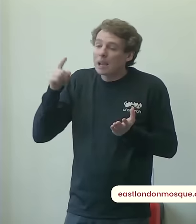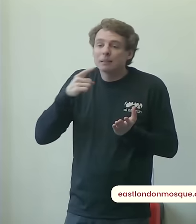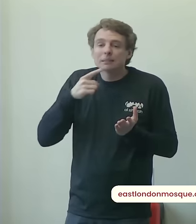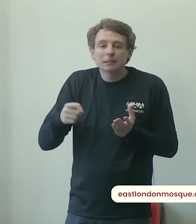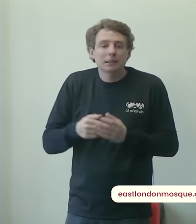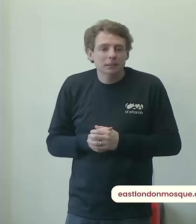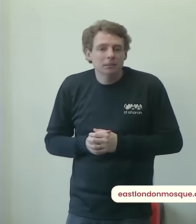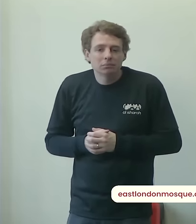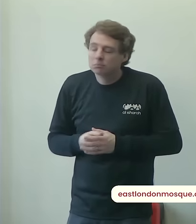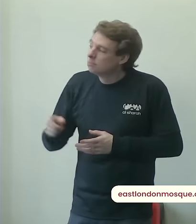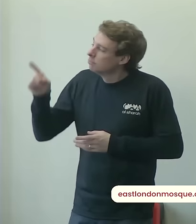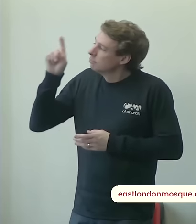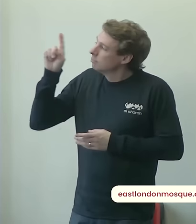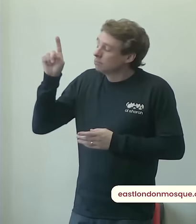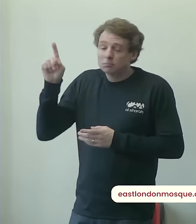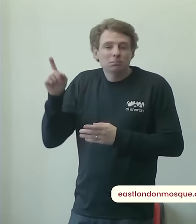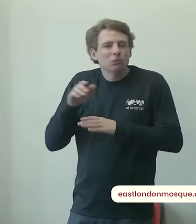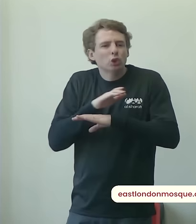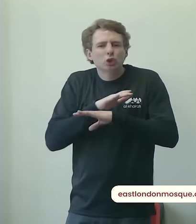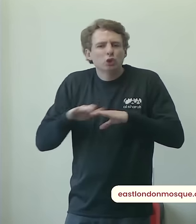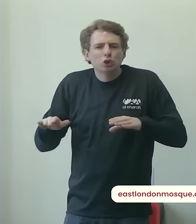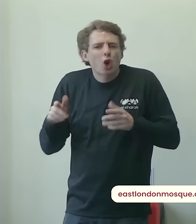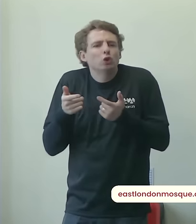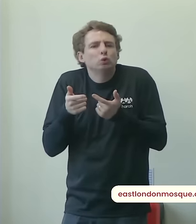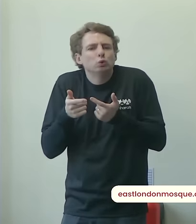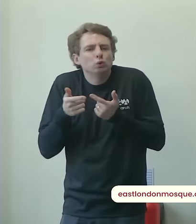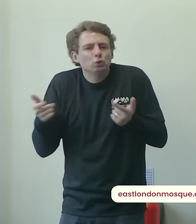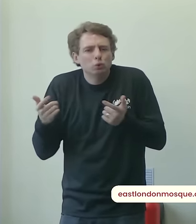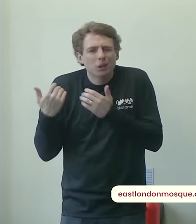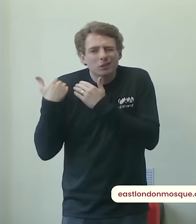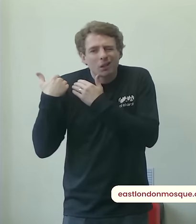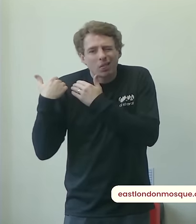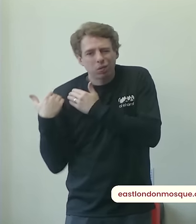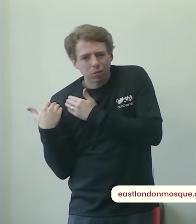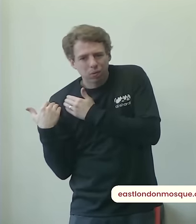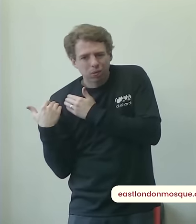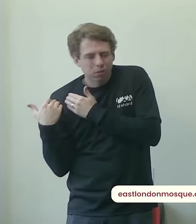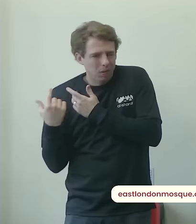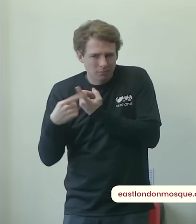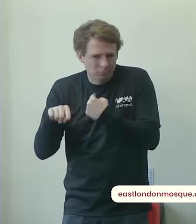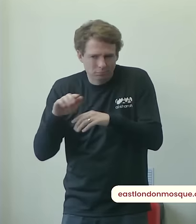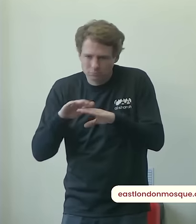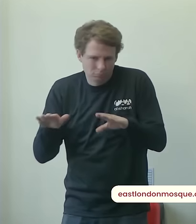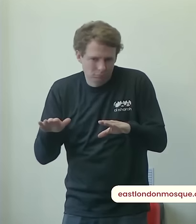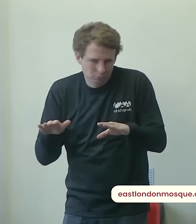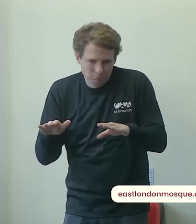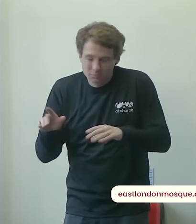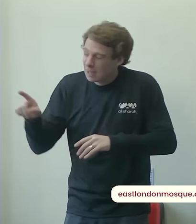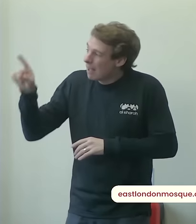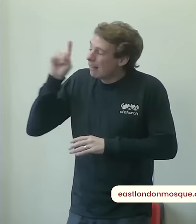burden a soul with more than it can shoulder allah gives you a capacity i have a capacity some